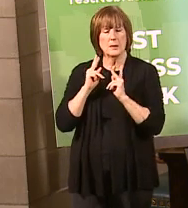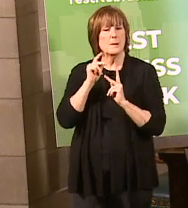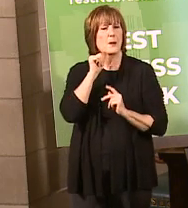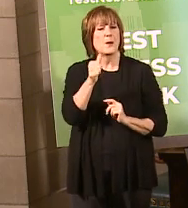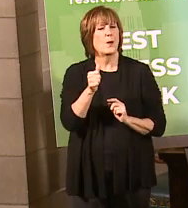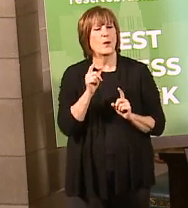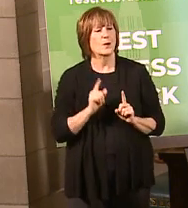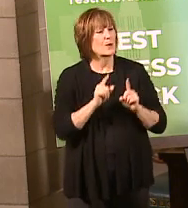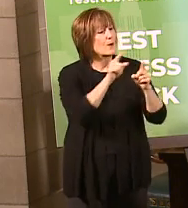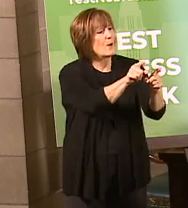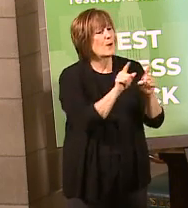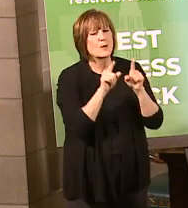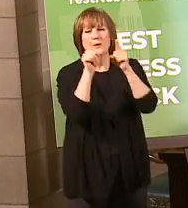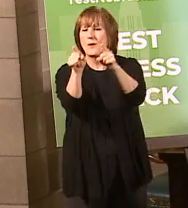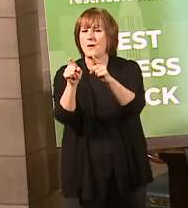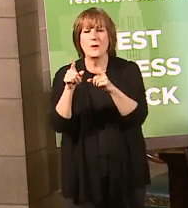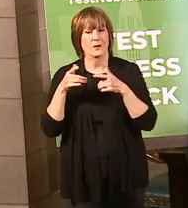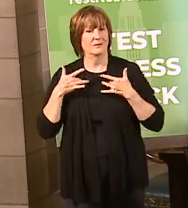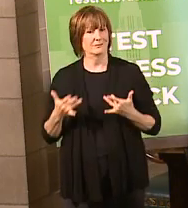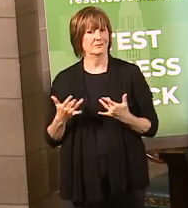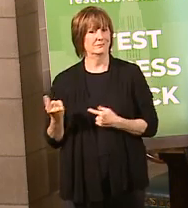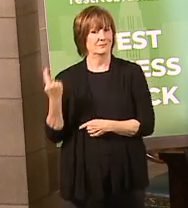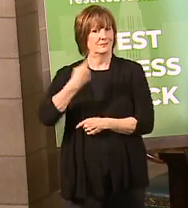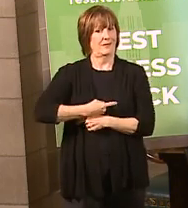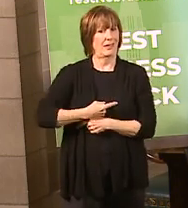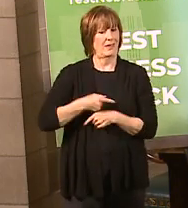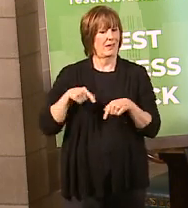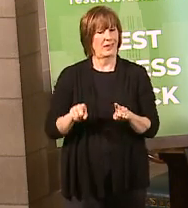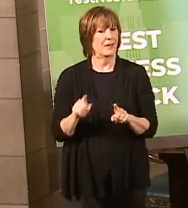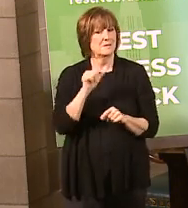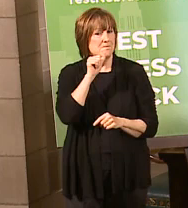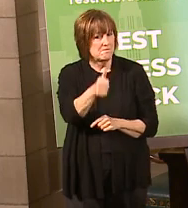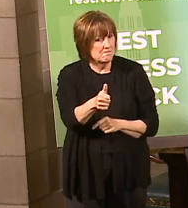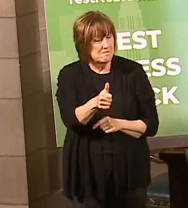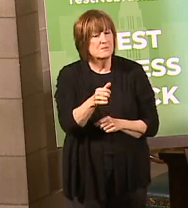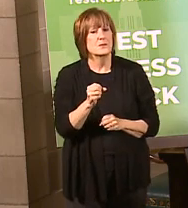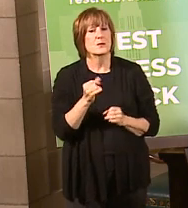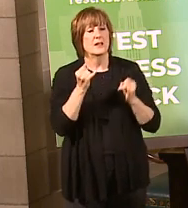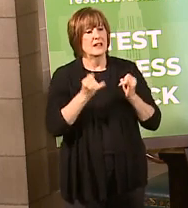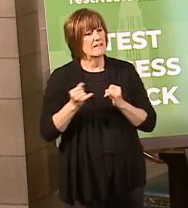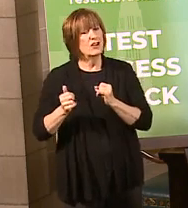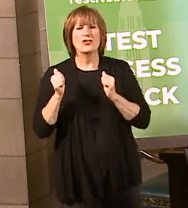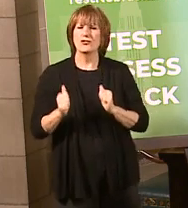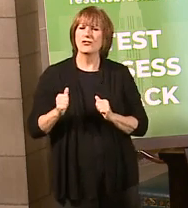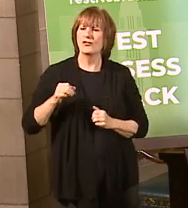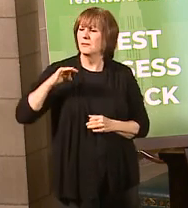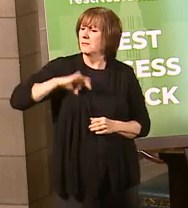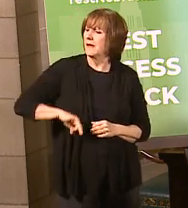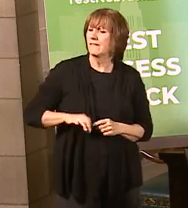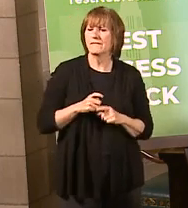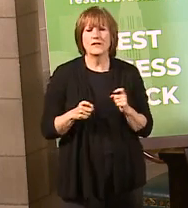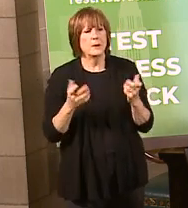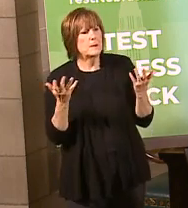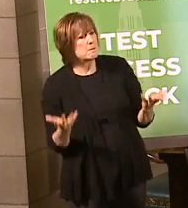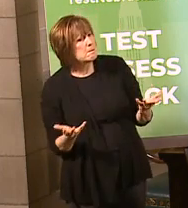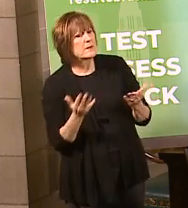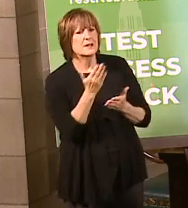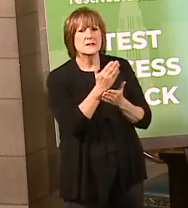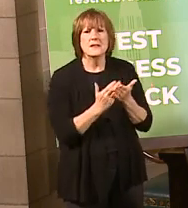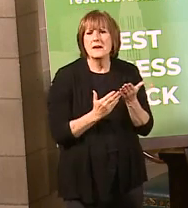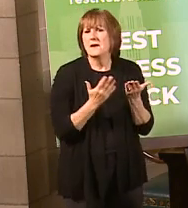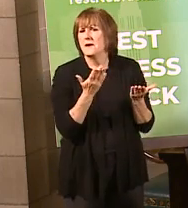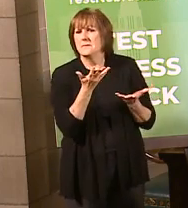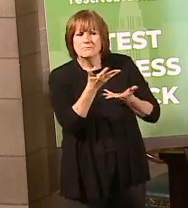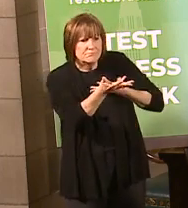coming to their normal day sites during the day, and there are individuals that could benefit still from some habilitation